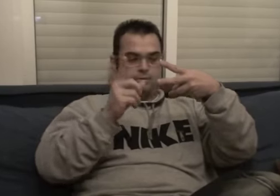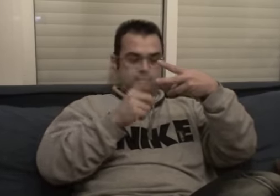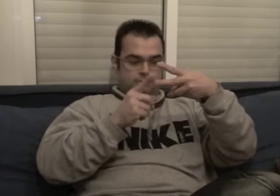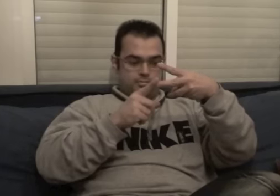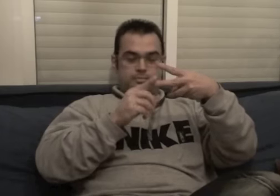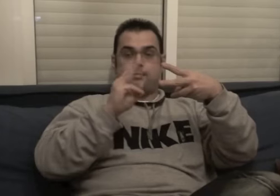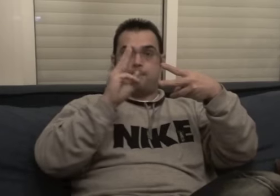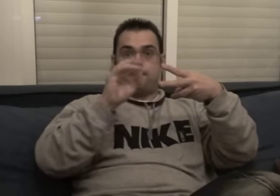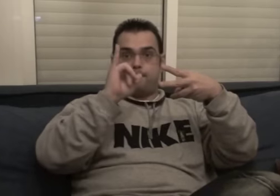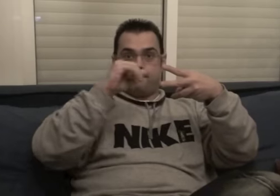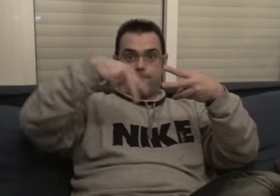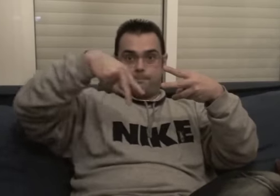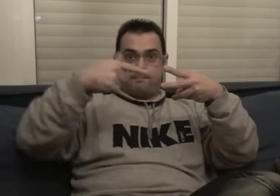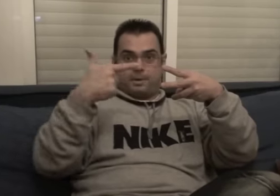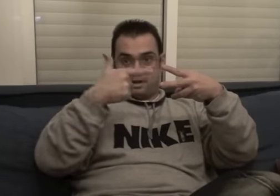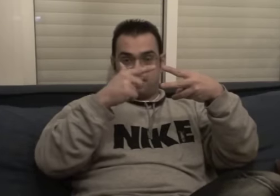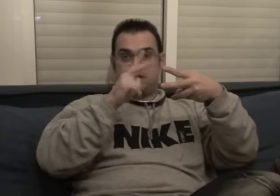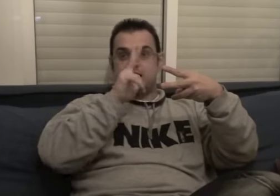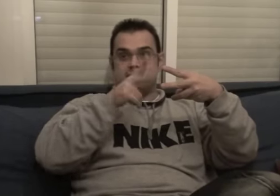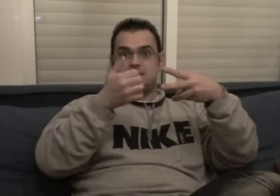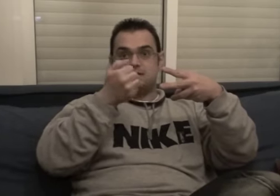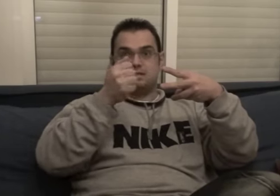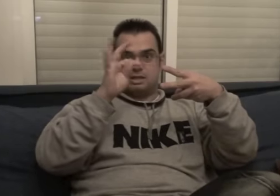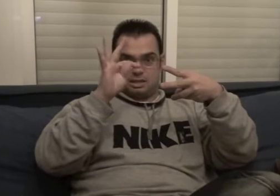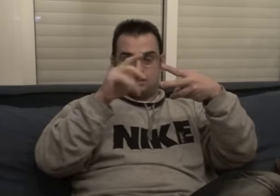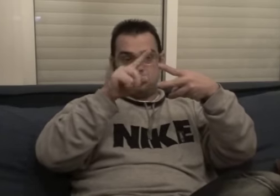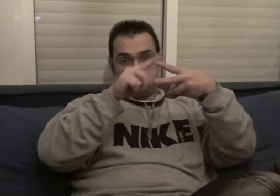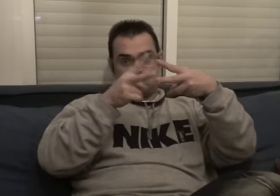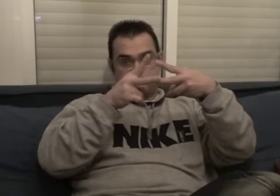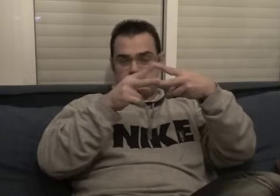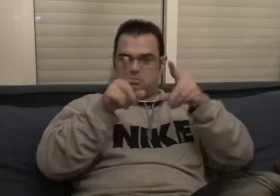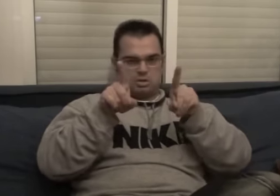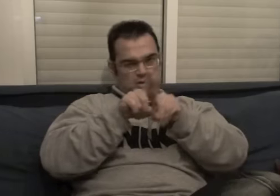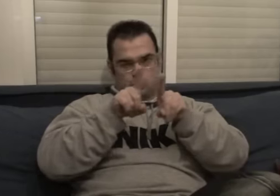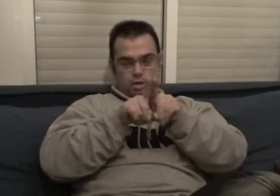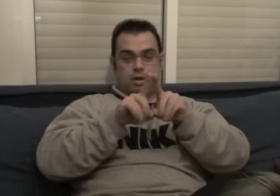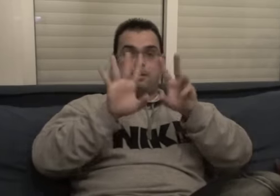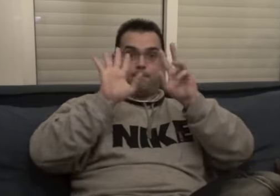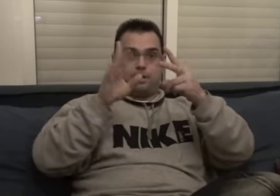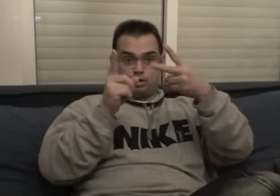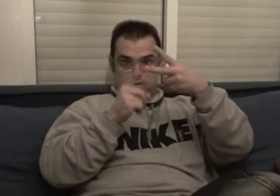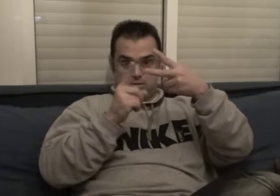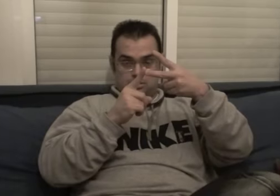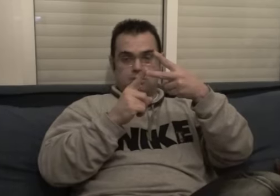a bit, but it is,